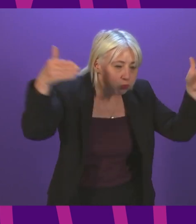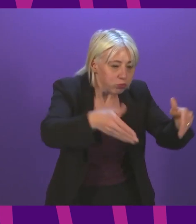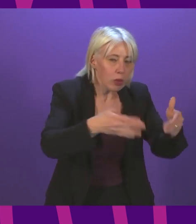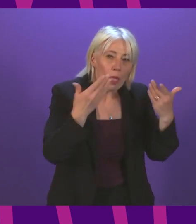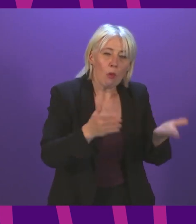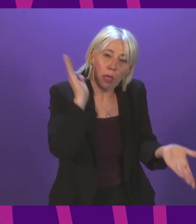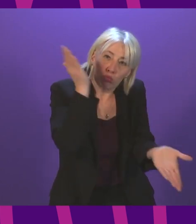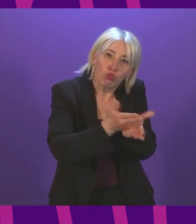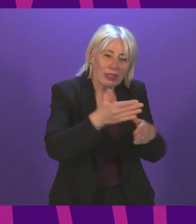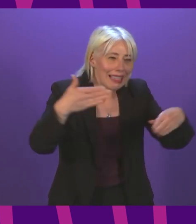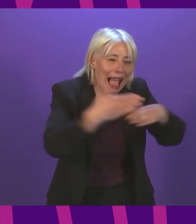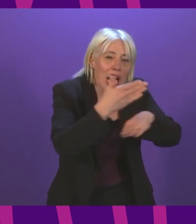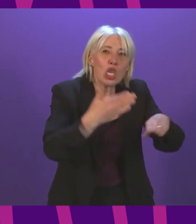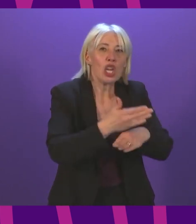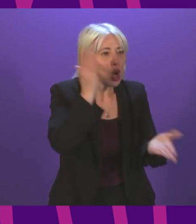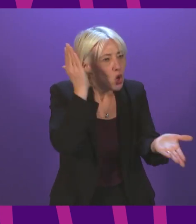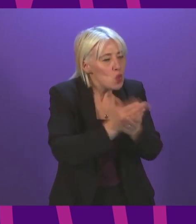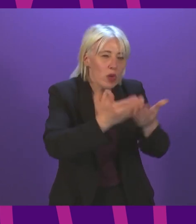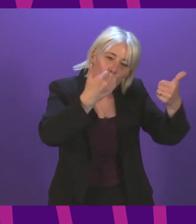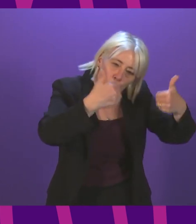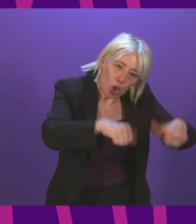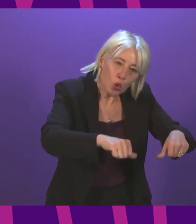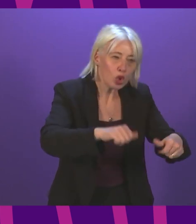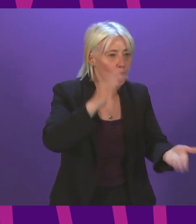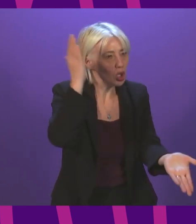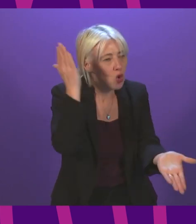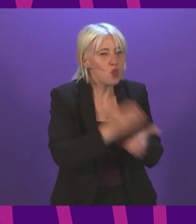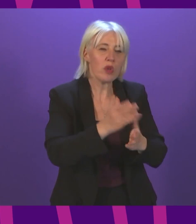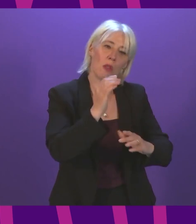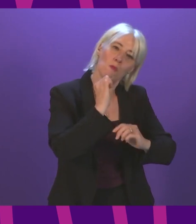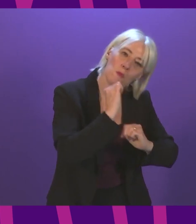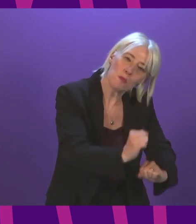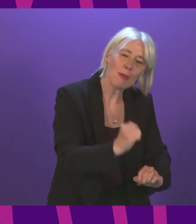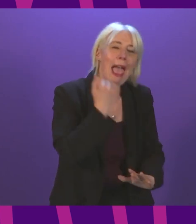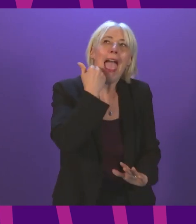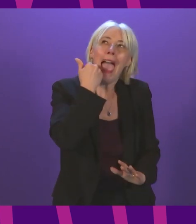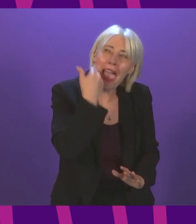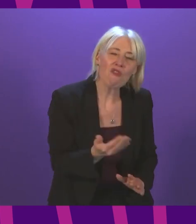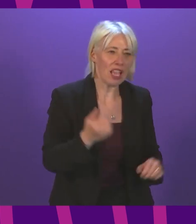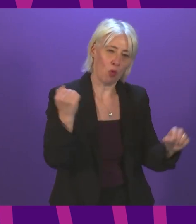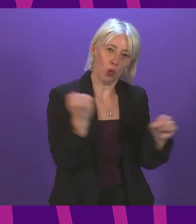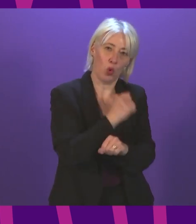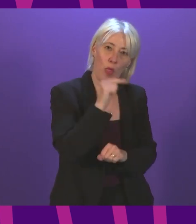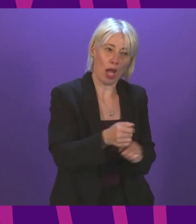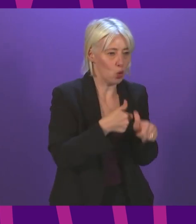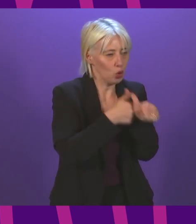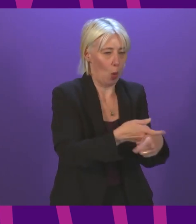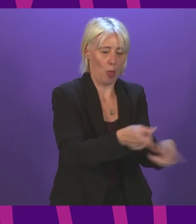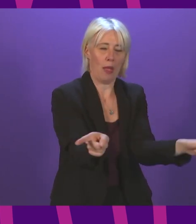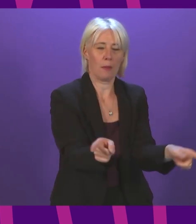real action, real solutions and real dedication. And we will continue to do that each and every day to support those working on the frontline.